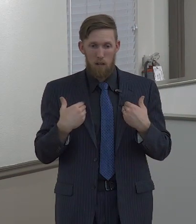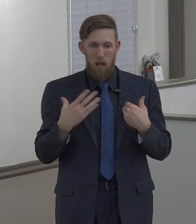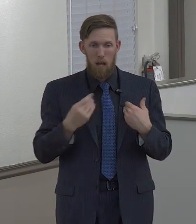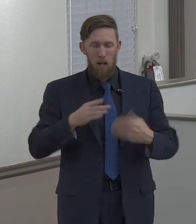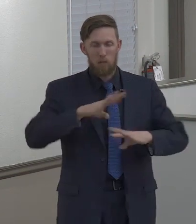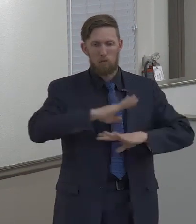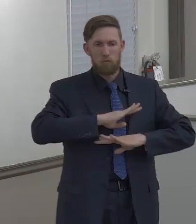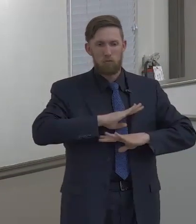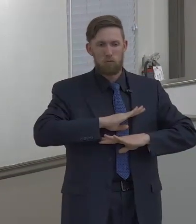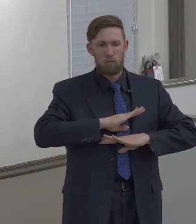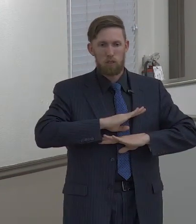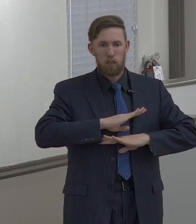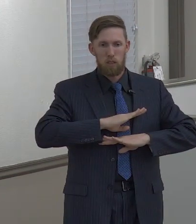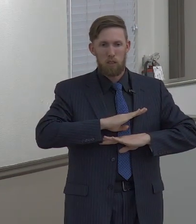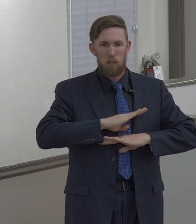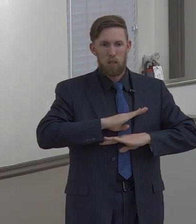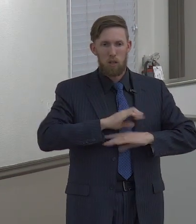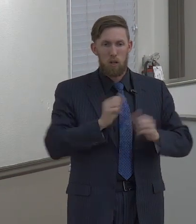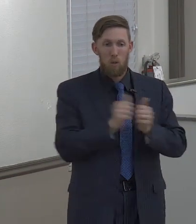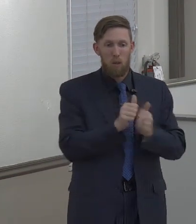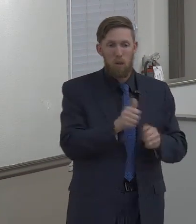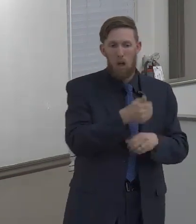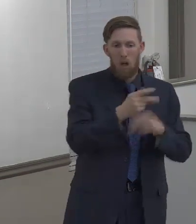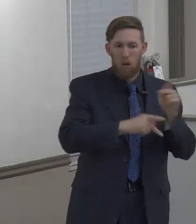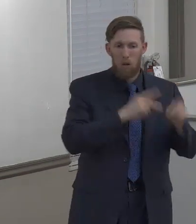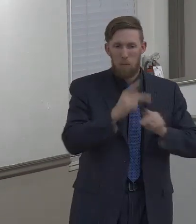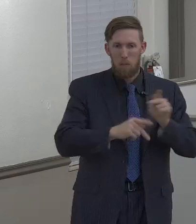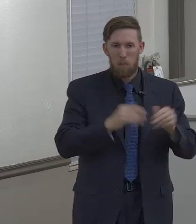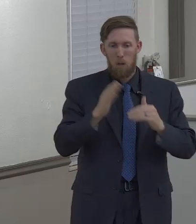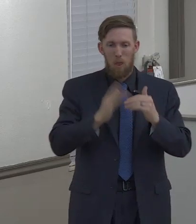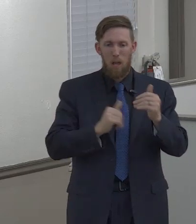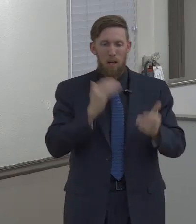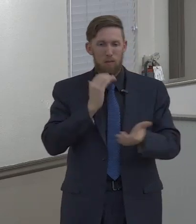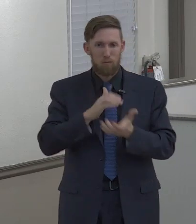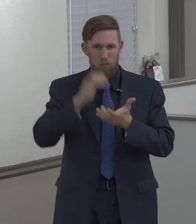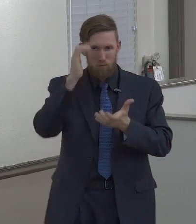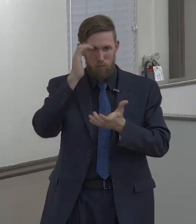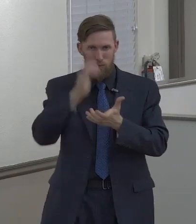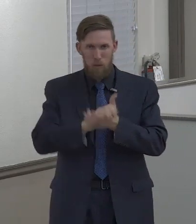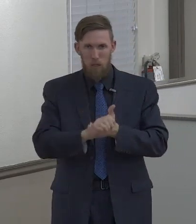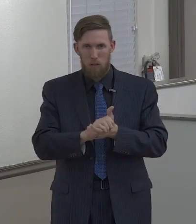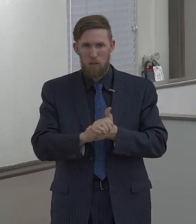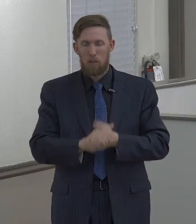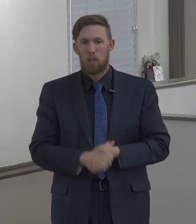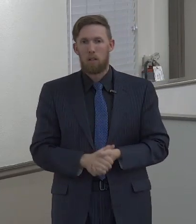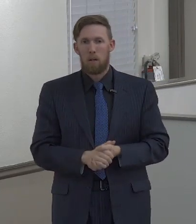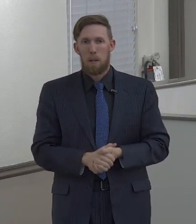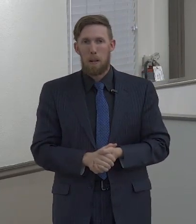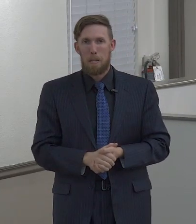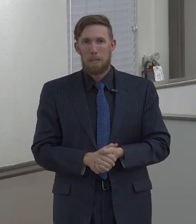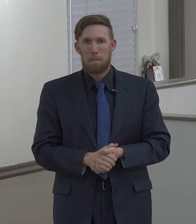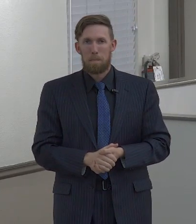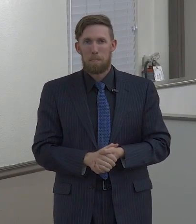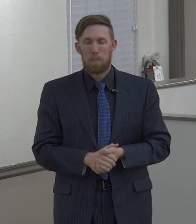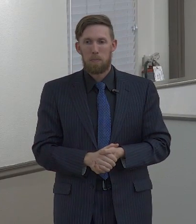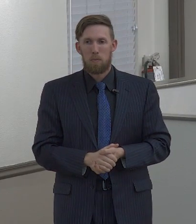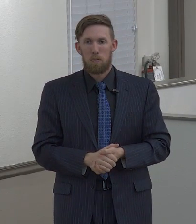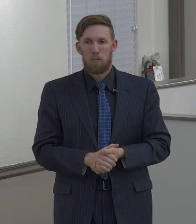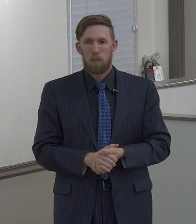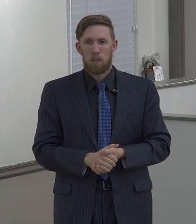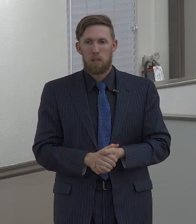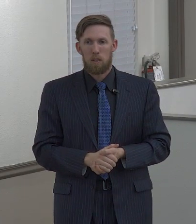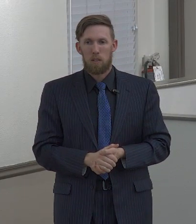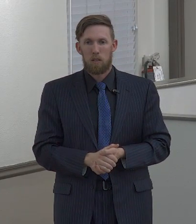bonds of marriage. The fulfillment of any sexual desire outside of the bonds of marriage. Many in this room tonight could probably